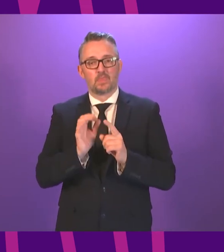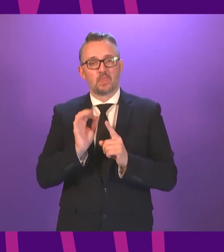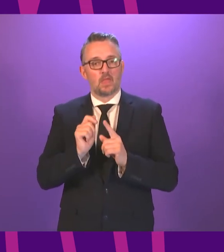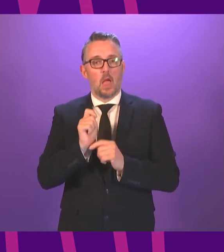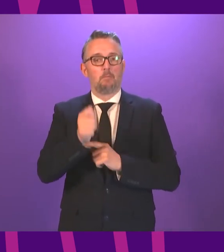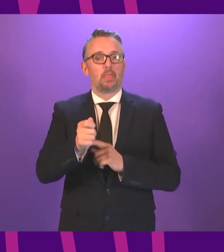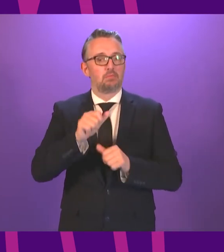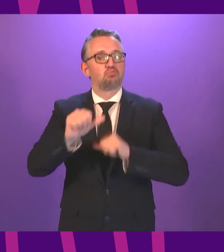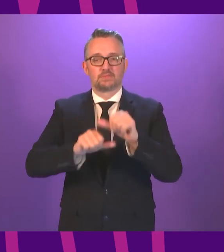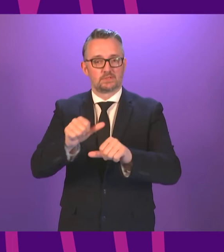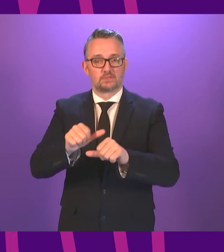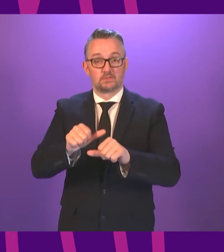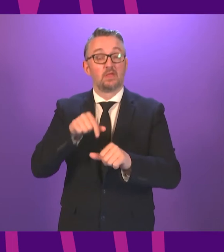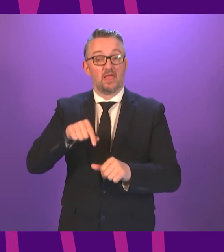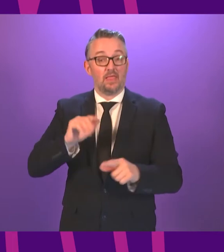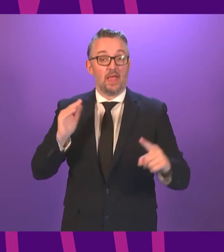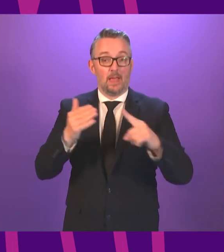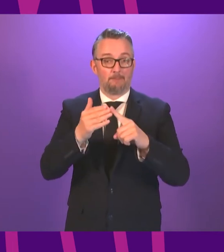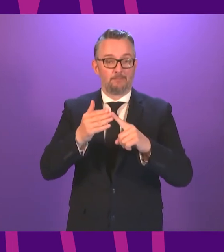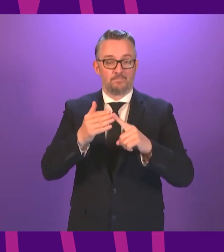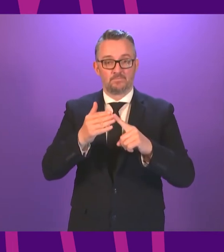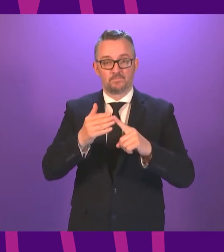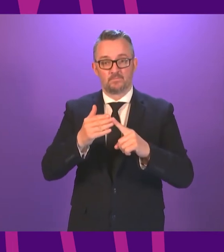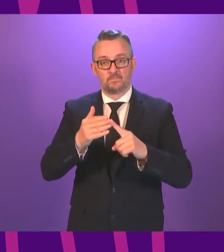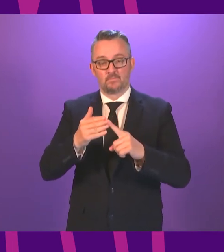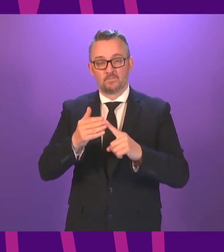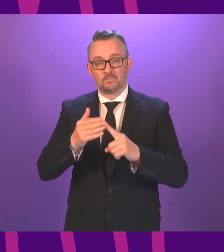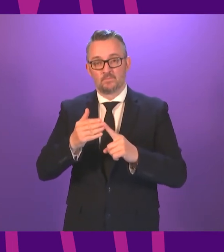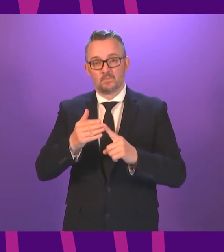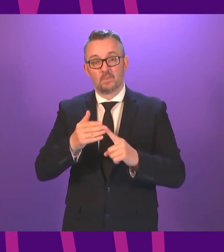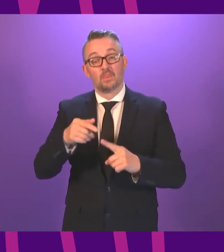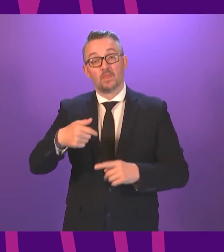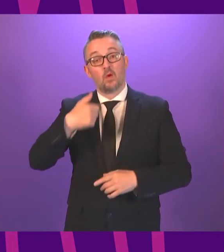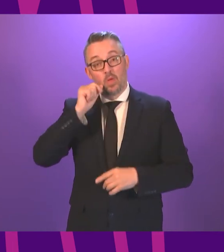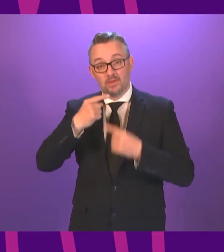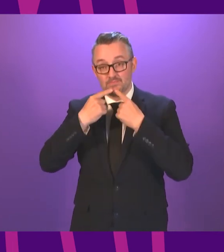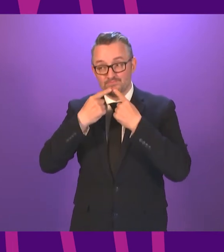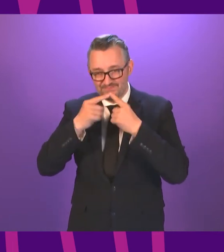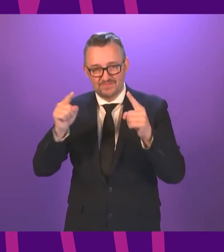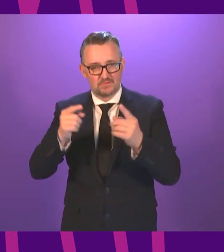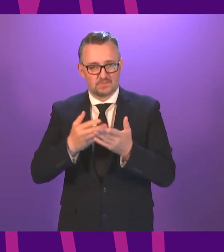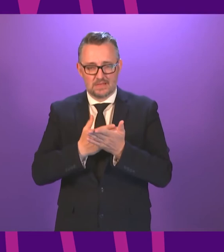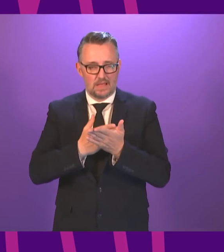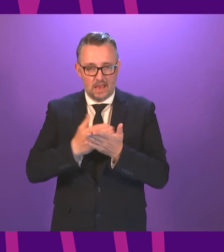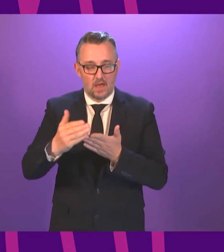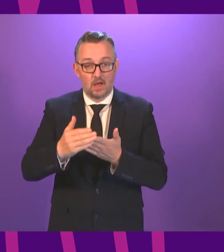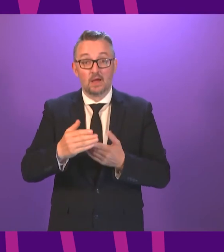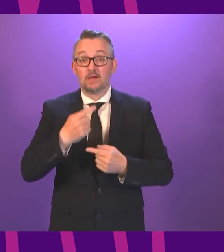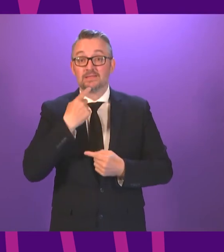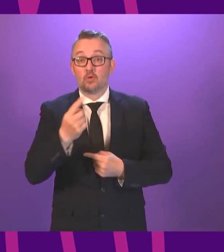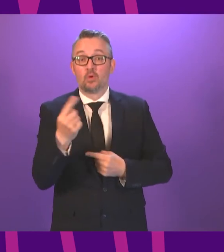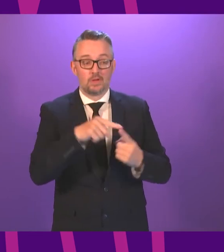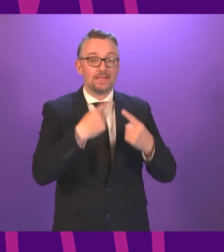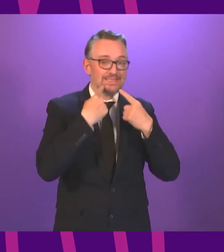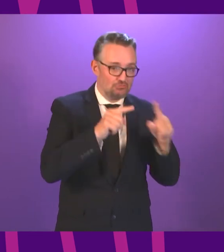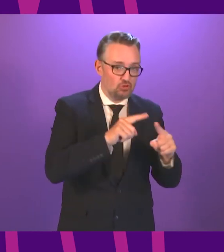that is exactly what we intend to do. This will, of course, be communicated very thoroughly, not just to teachers, but